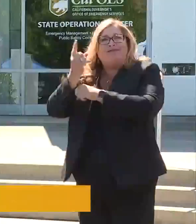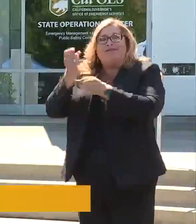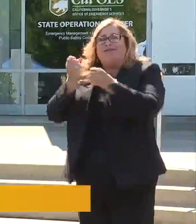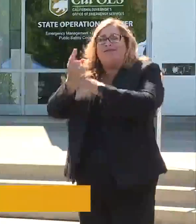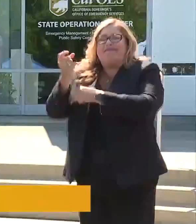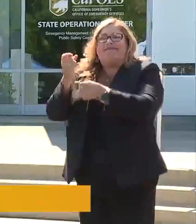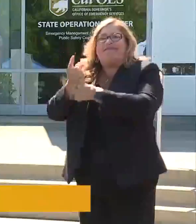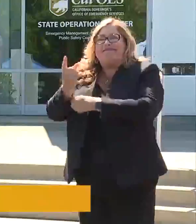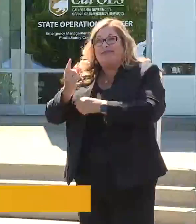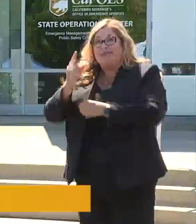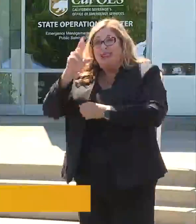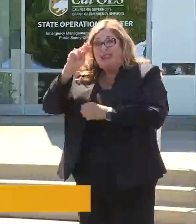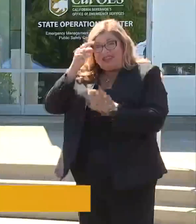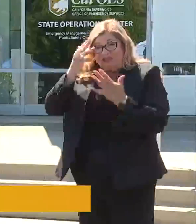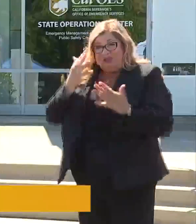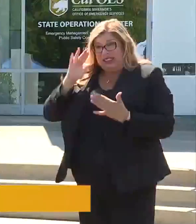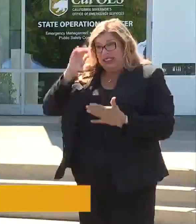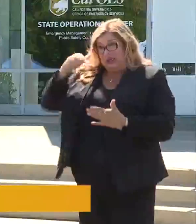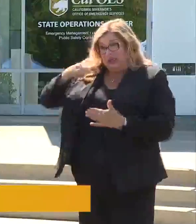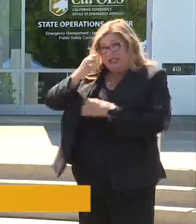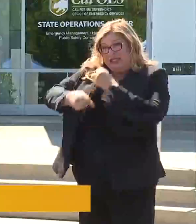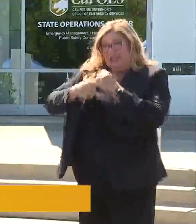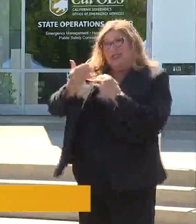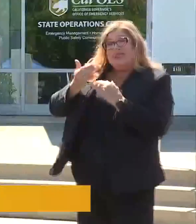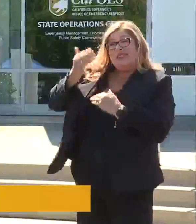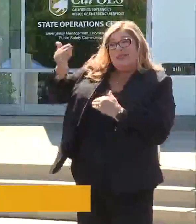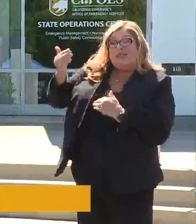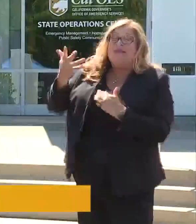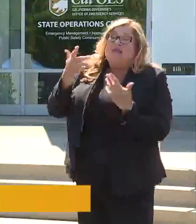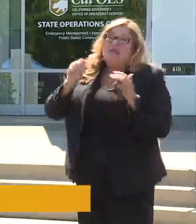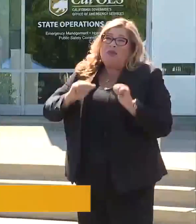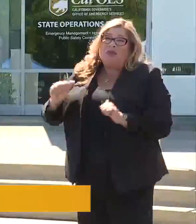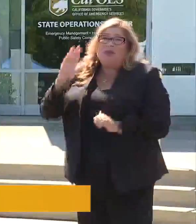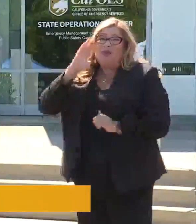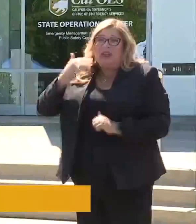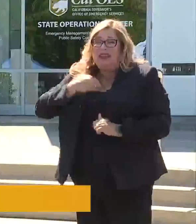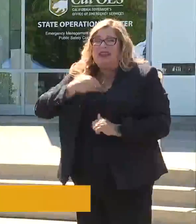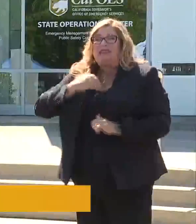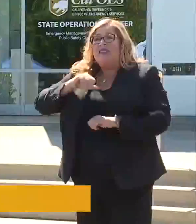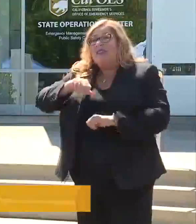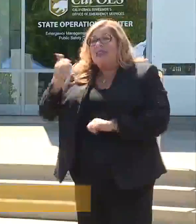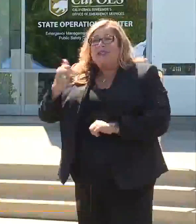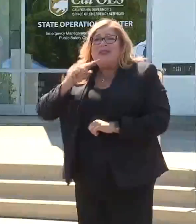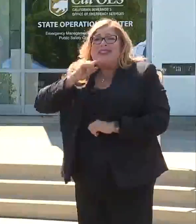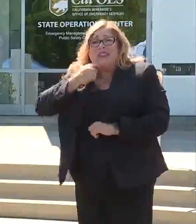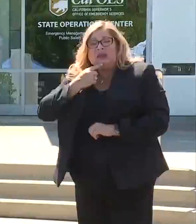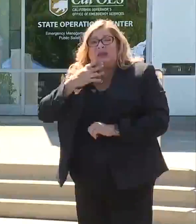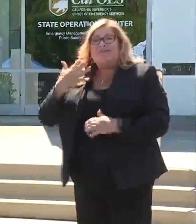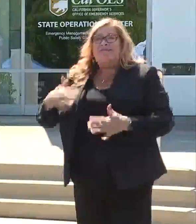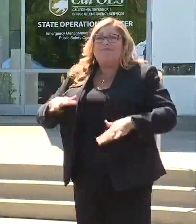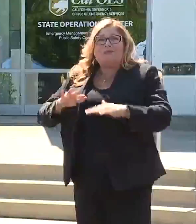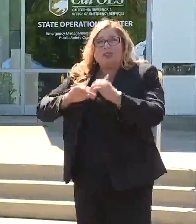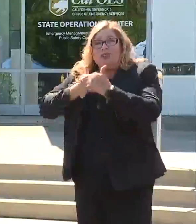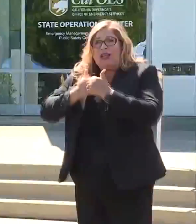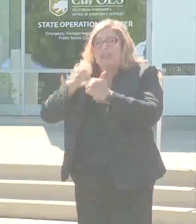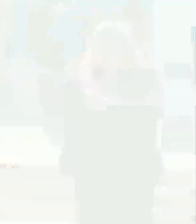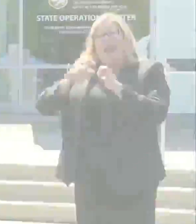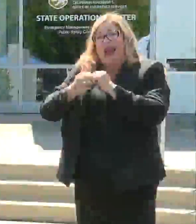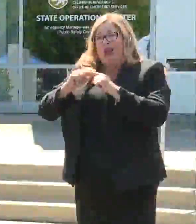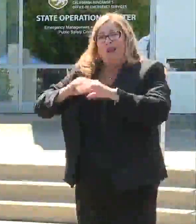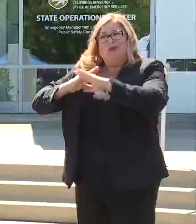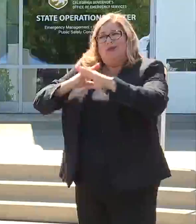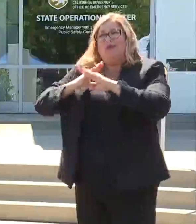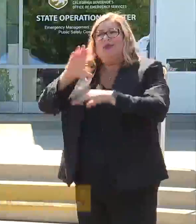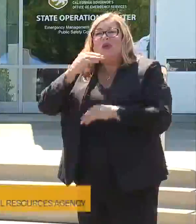this year appears to be lining up for another very critical, very challenging wildfire season.